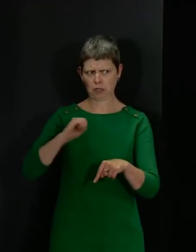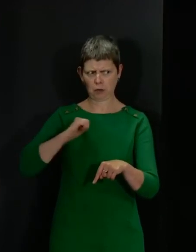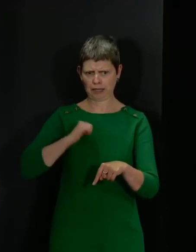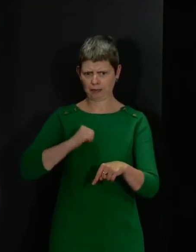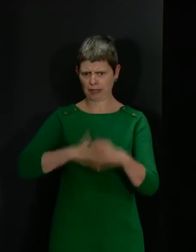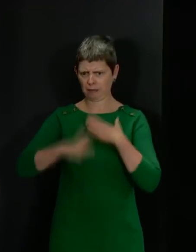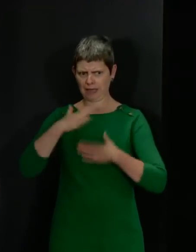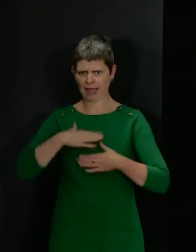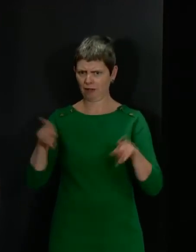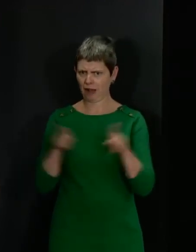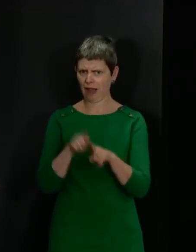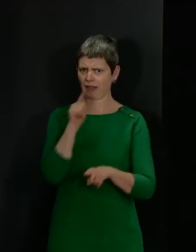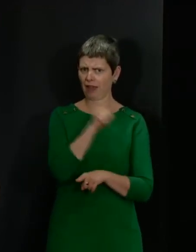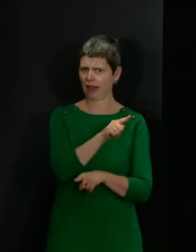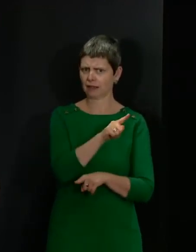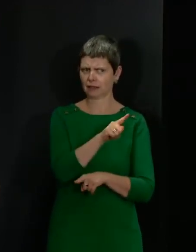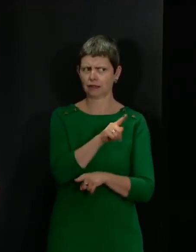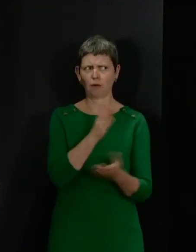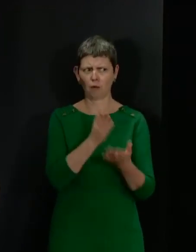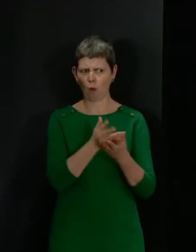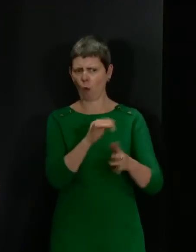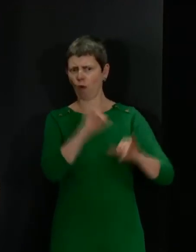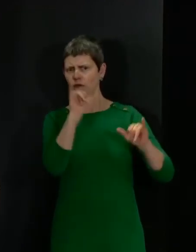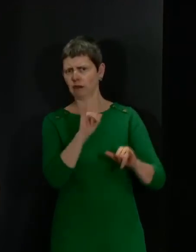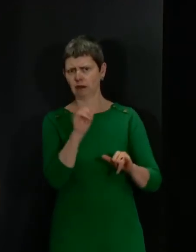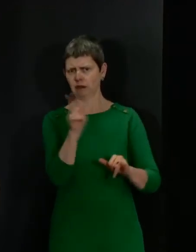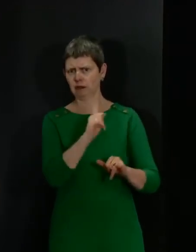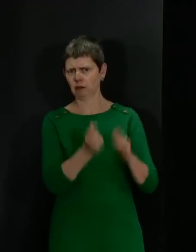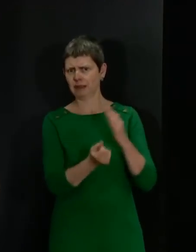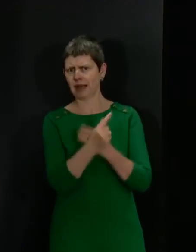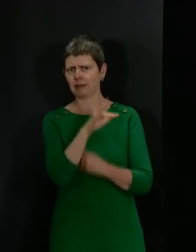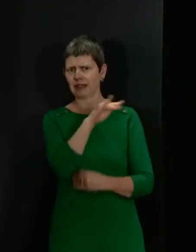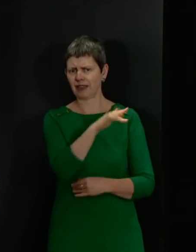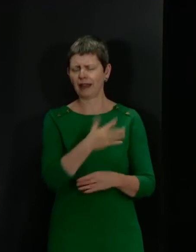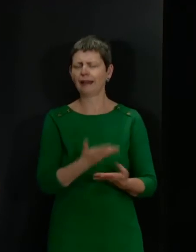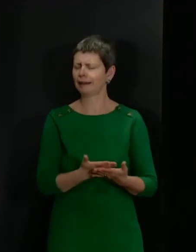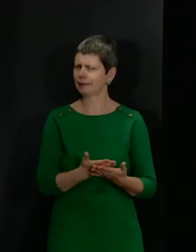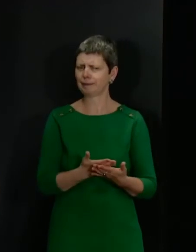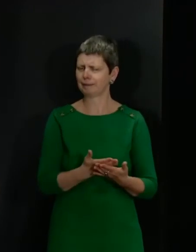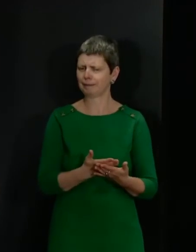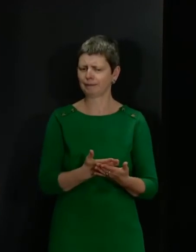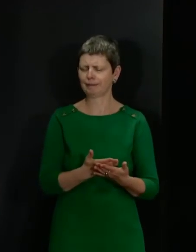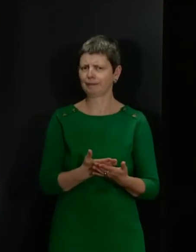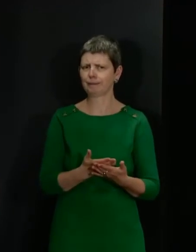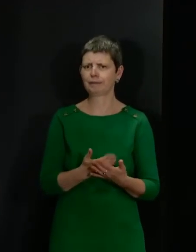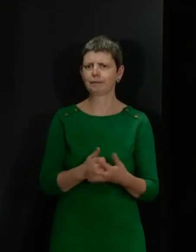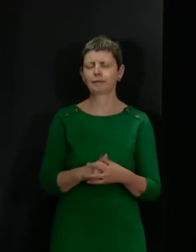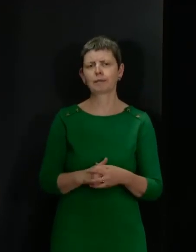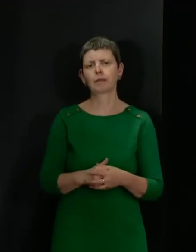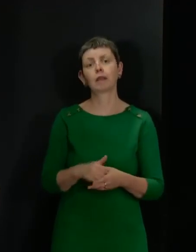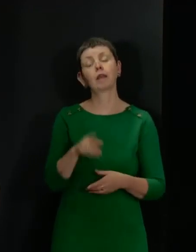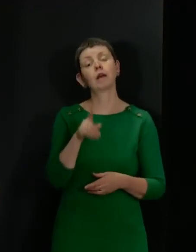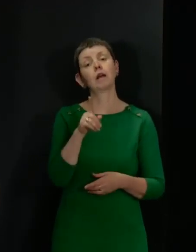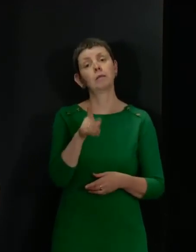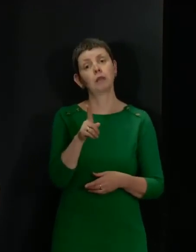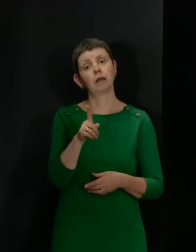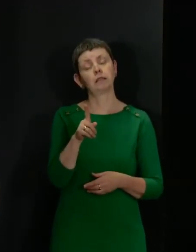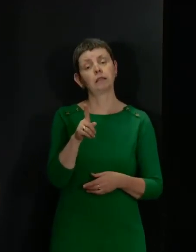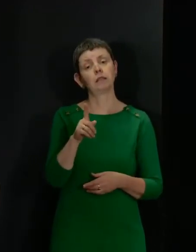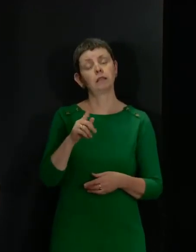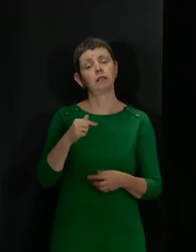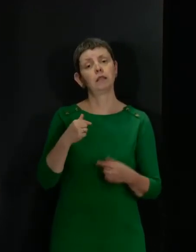and very distressing scenes that we've seen from various parts of the United States. What I expect